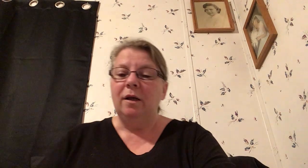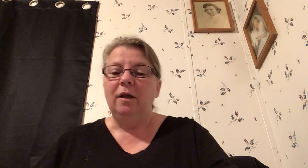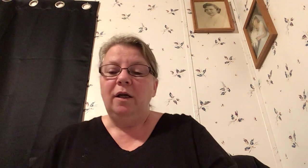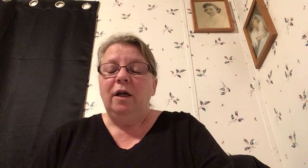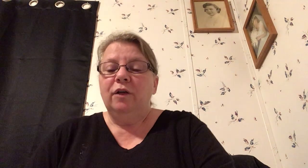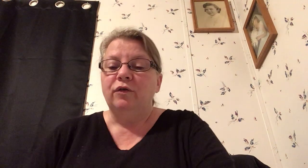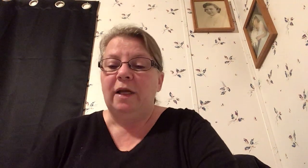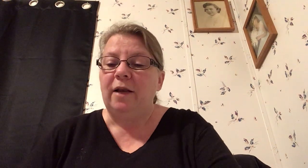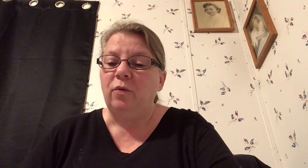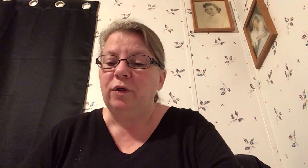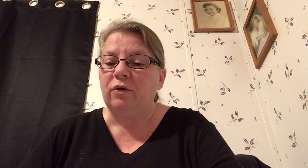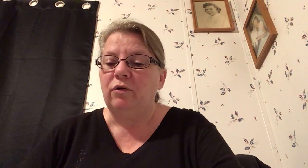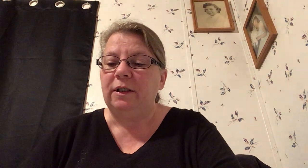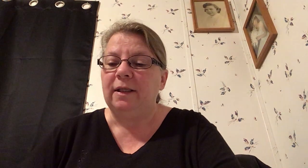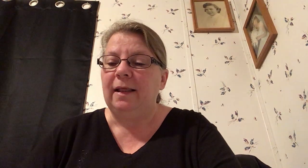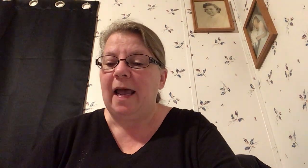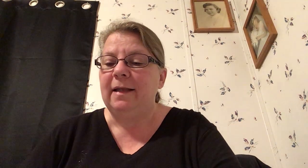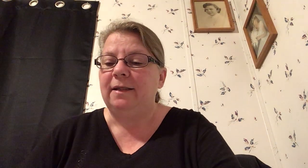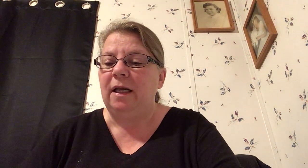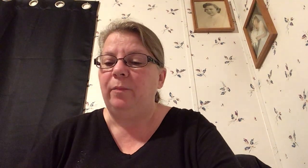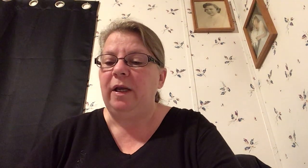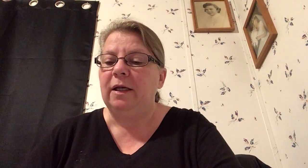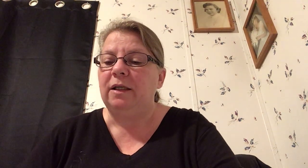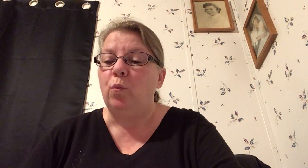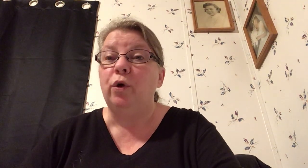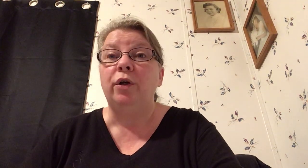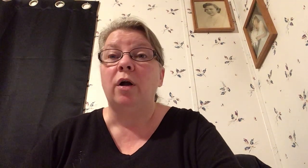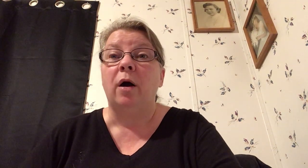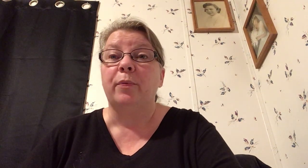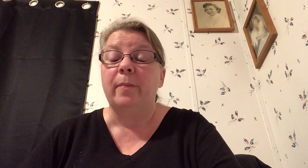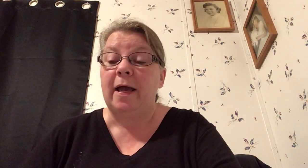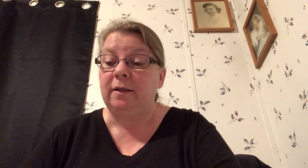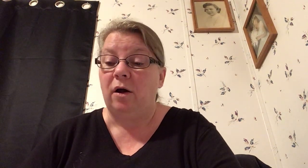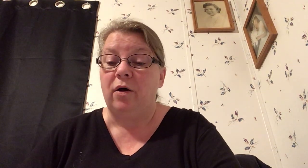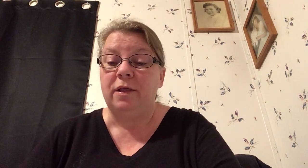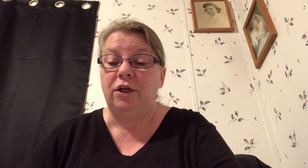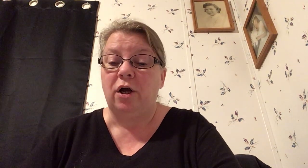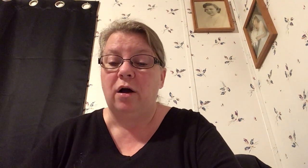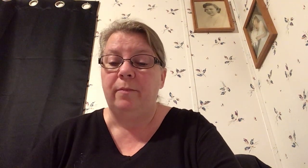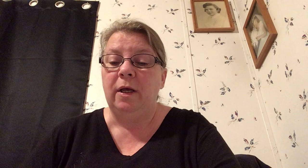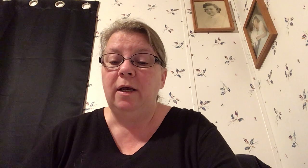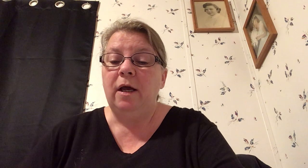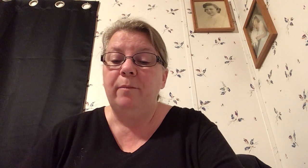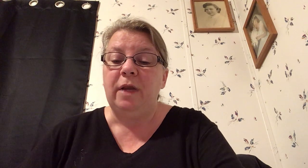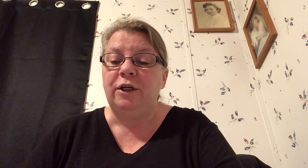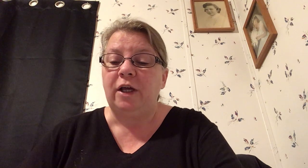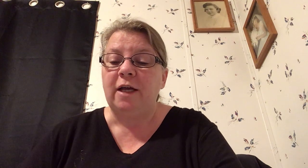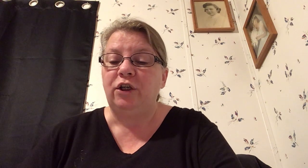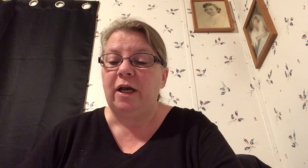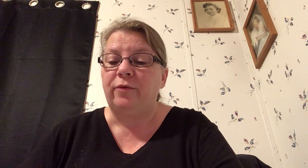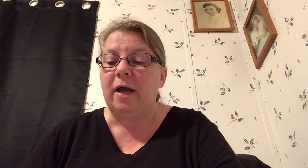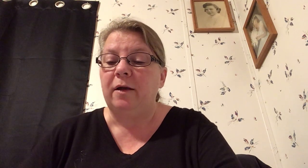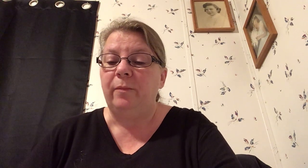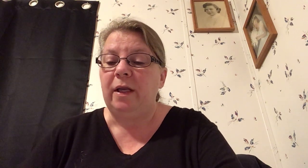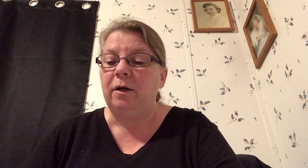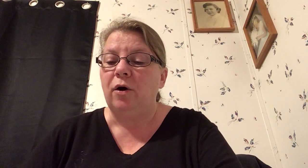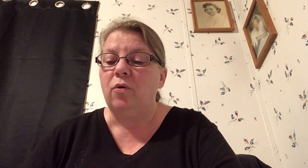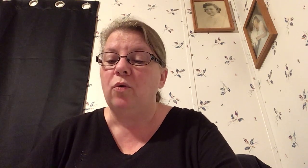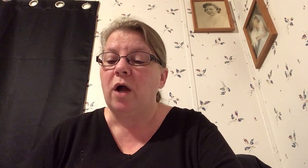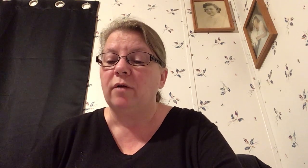so Daniel was thrown into the lion's den because he wouldn't compromise on the job Meshach Shadrach and Abednego got